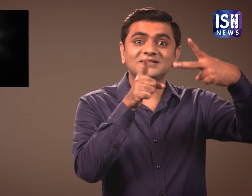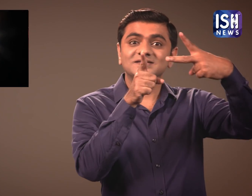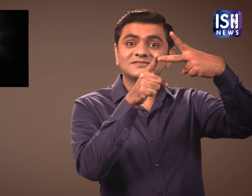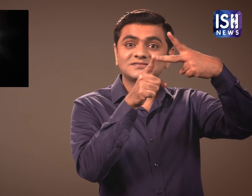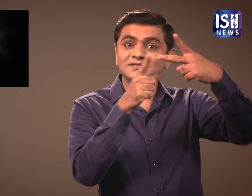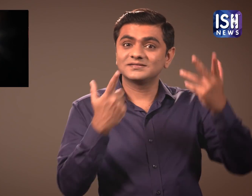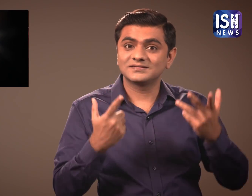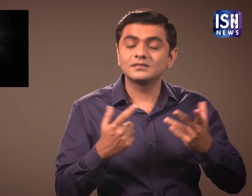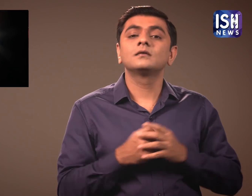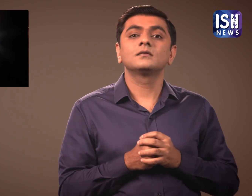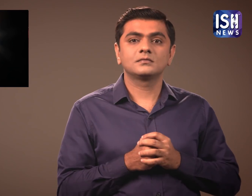2.